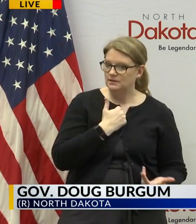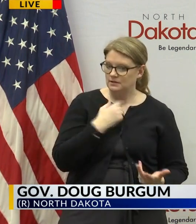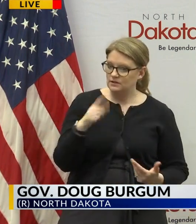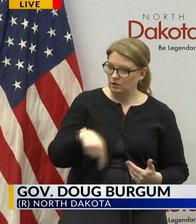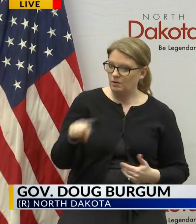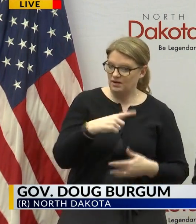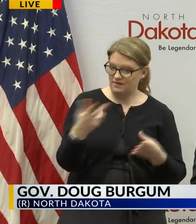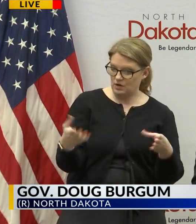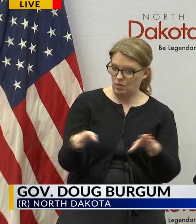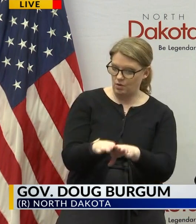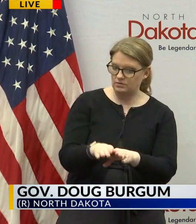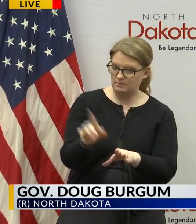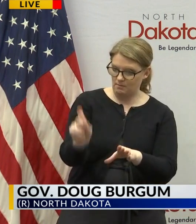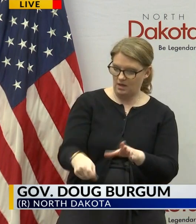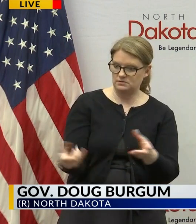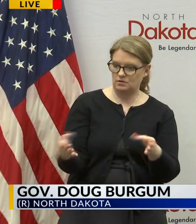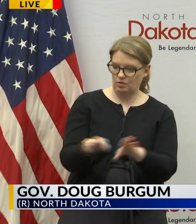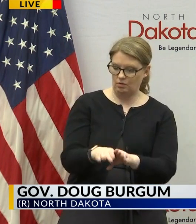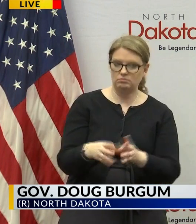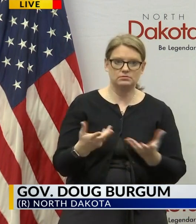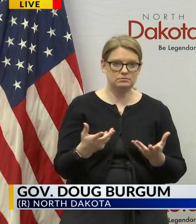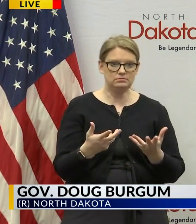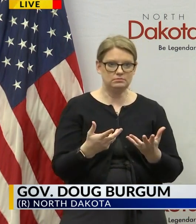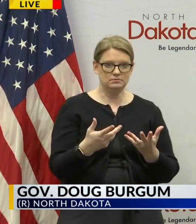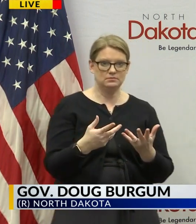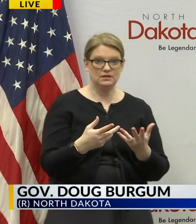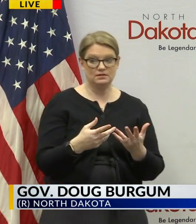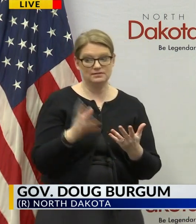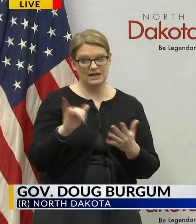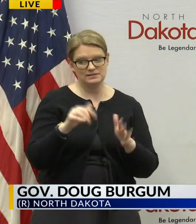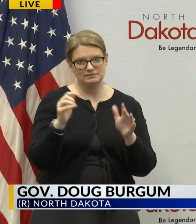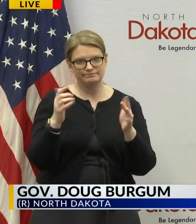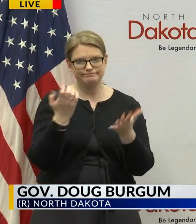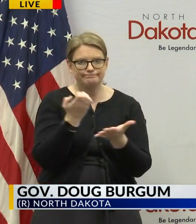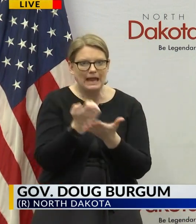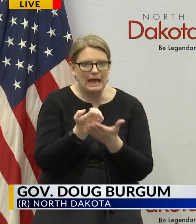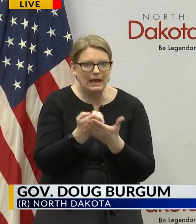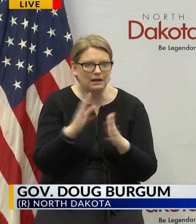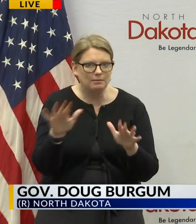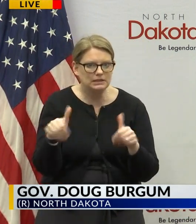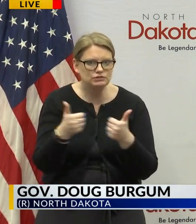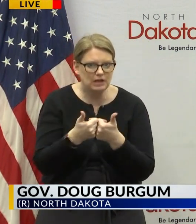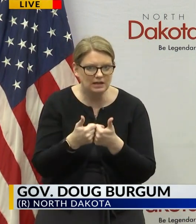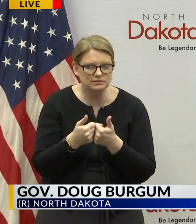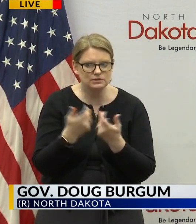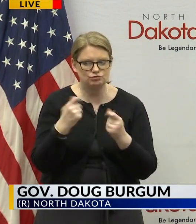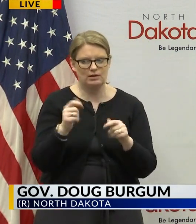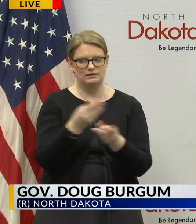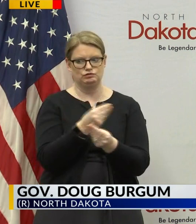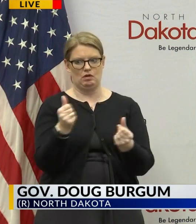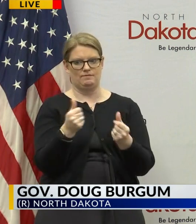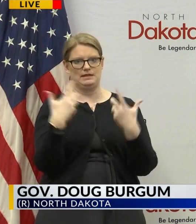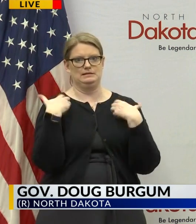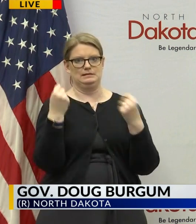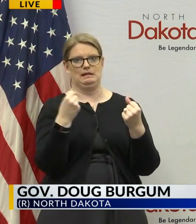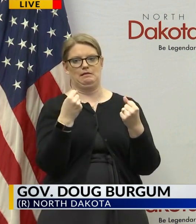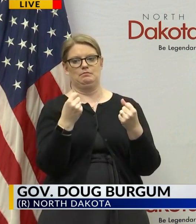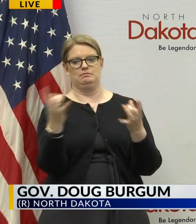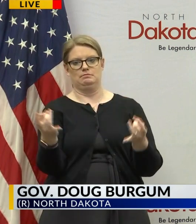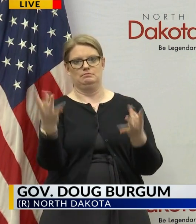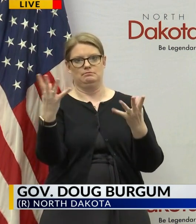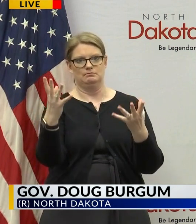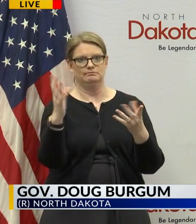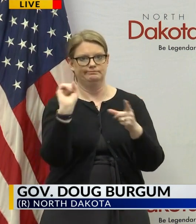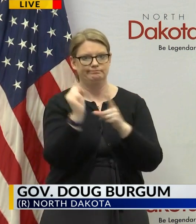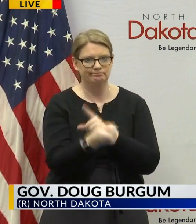economic uh challenges uh to help us you know solve a health care crisis and therefore because we've asked them to do that we were probably